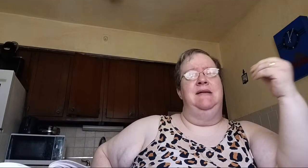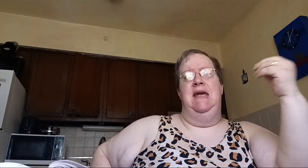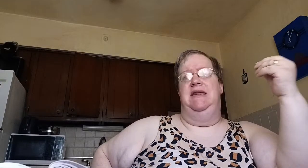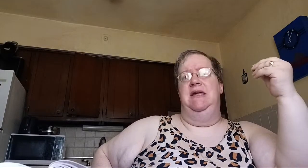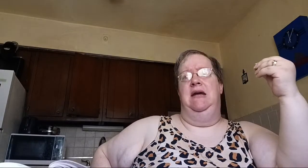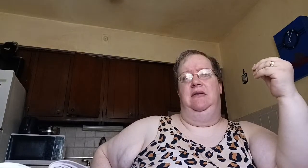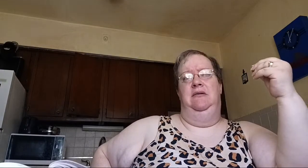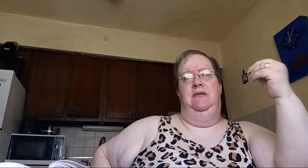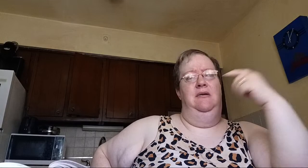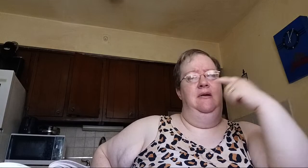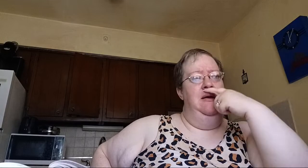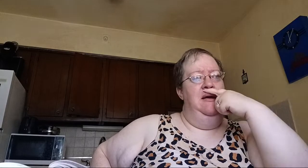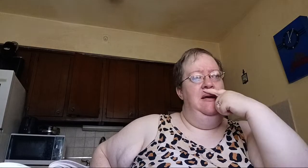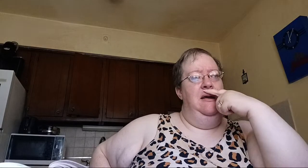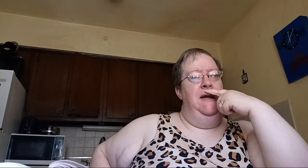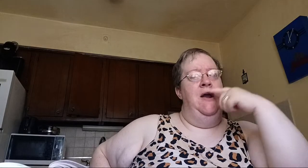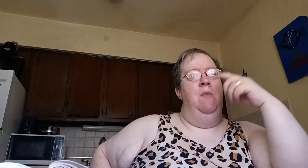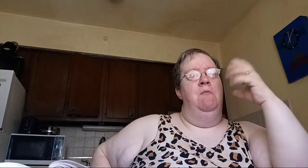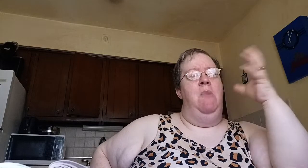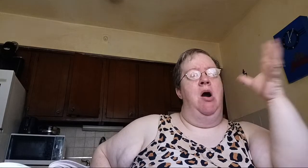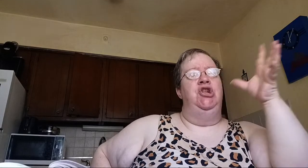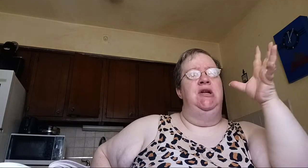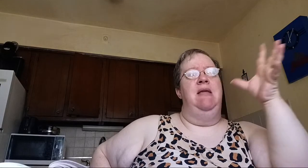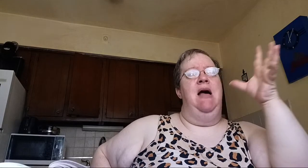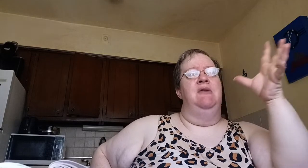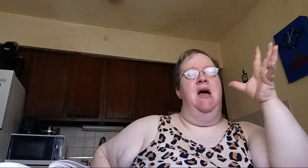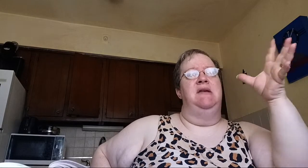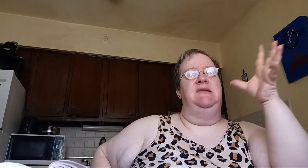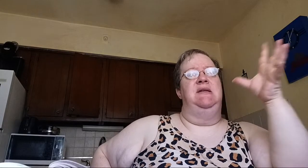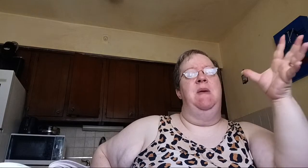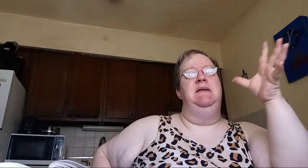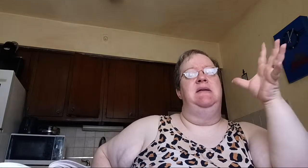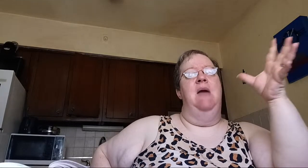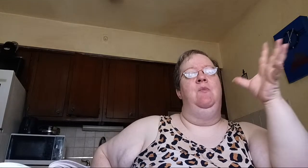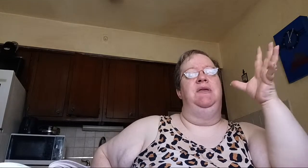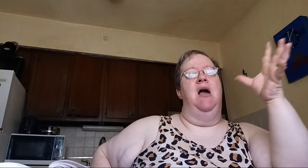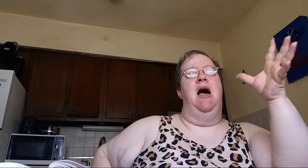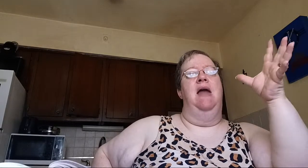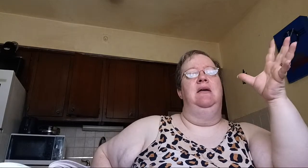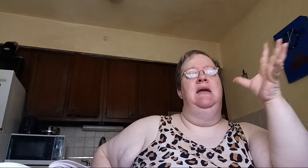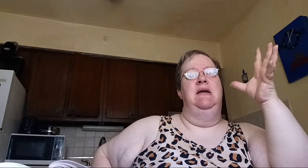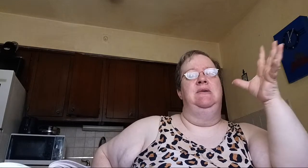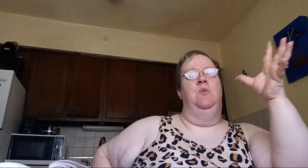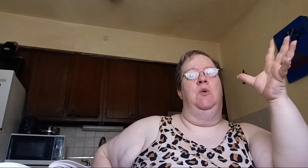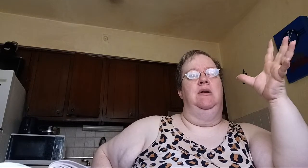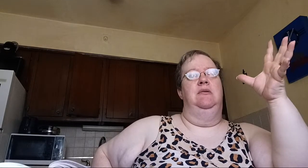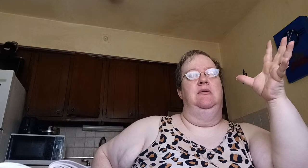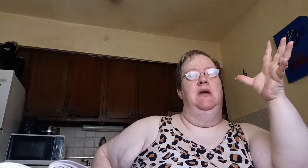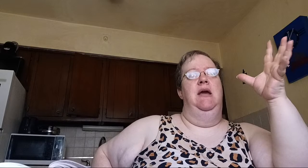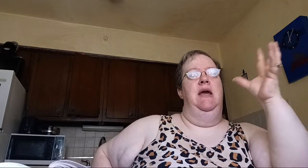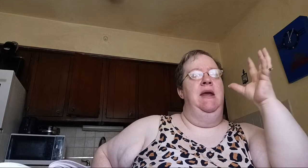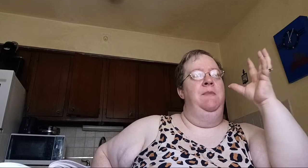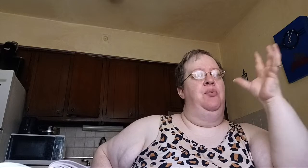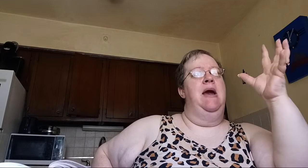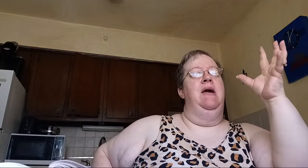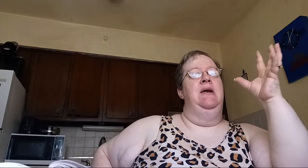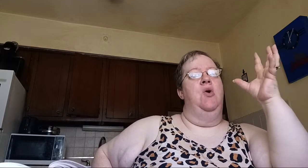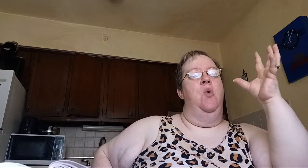key thing. You know, margin allows us to spend time with God in his word, in prayer, in quiet.